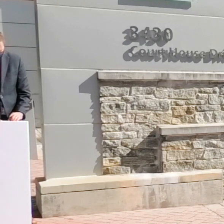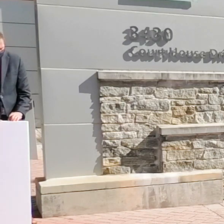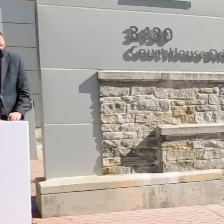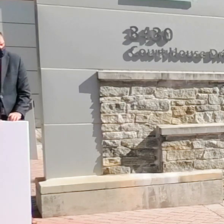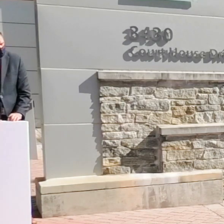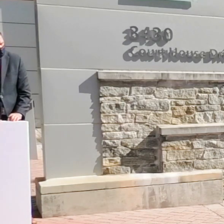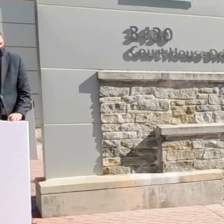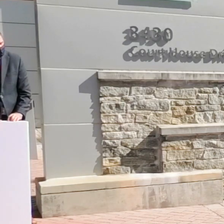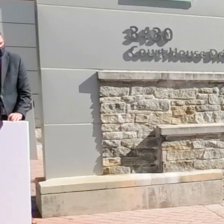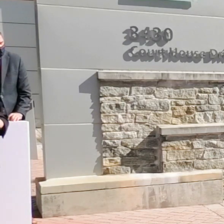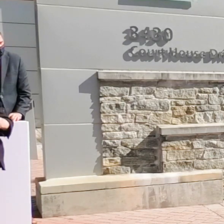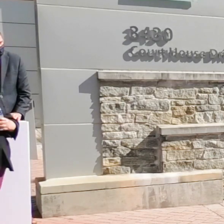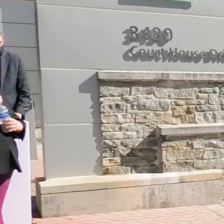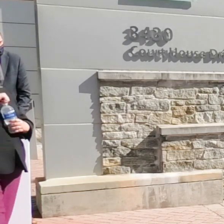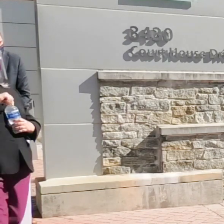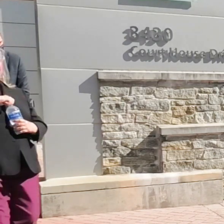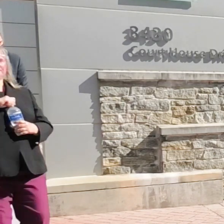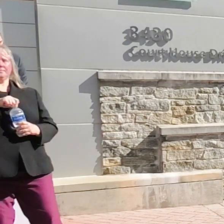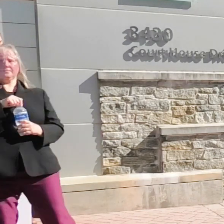sobar